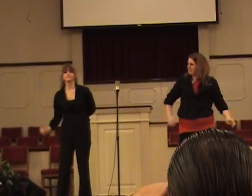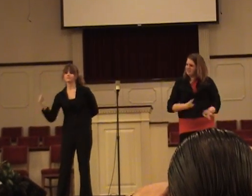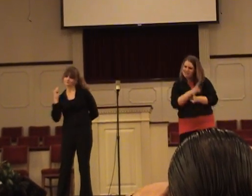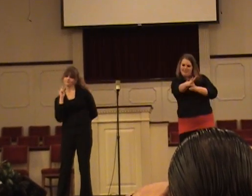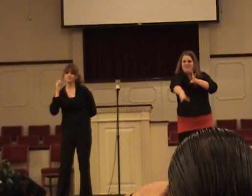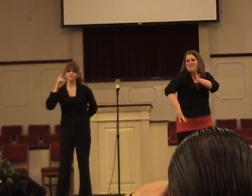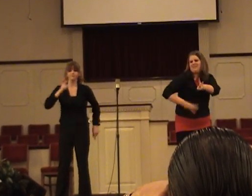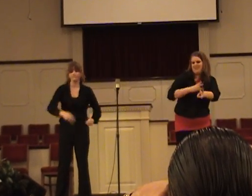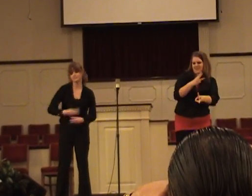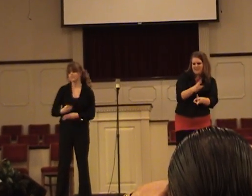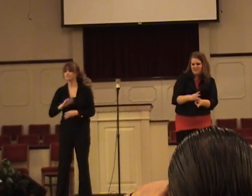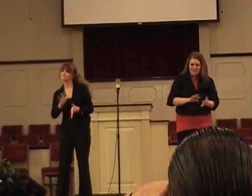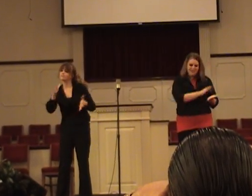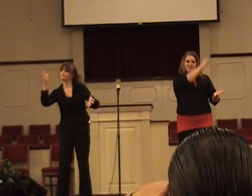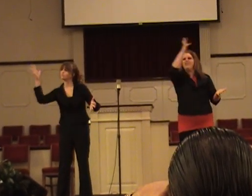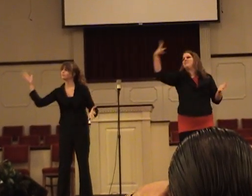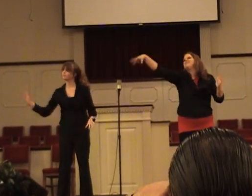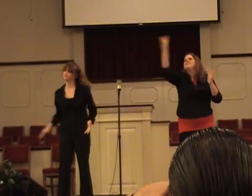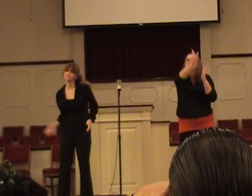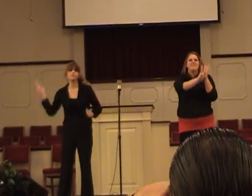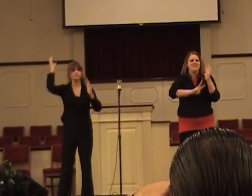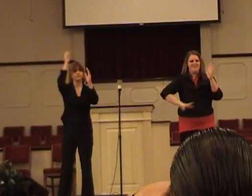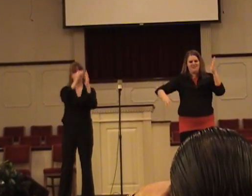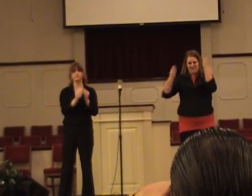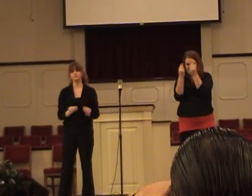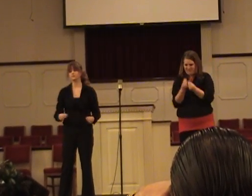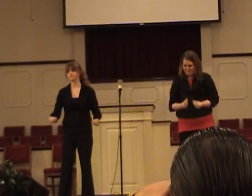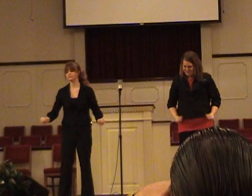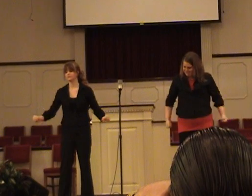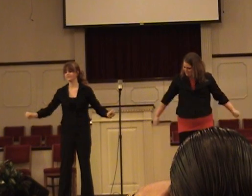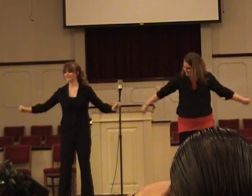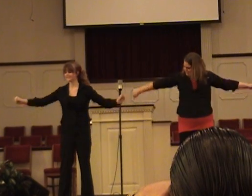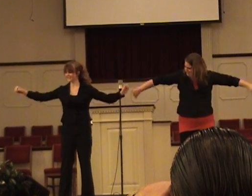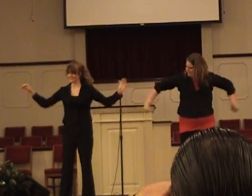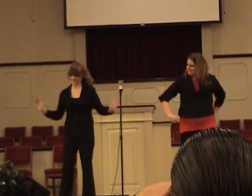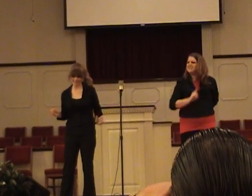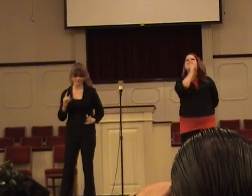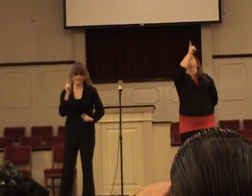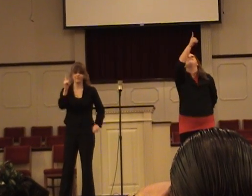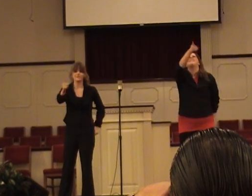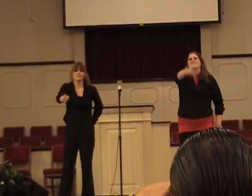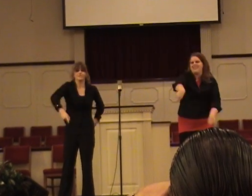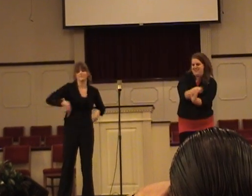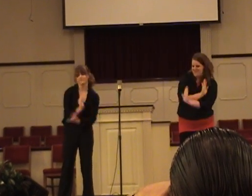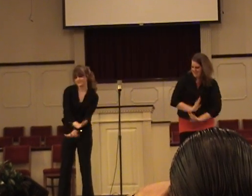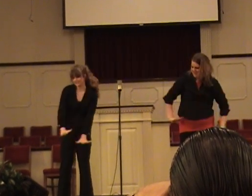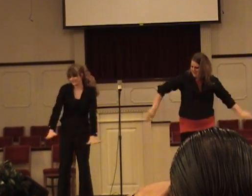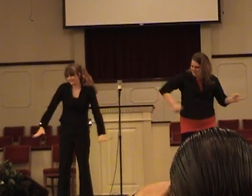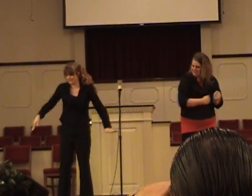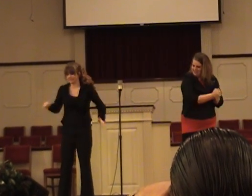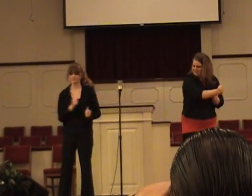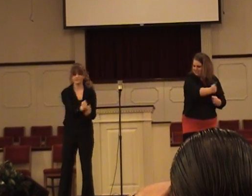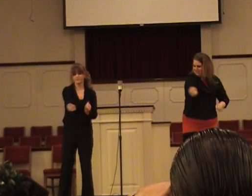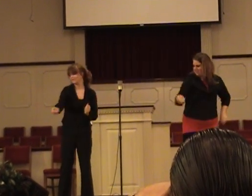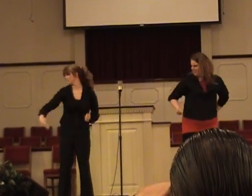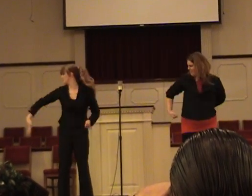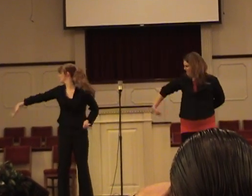and the word in its glory is filled with faith, but it truly will not pass away.